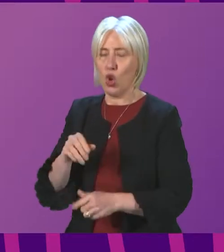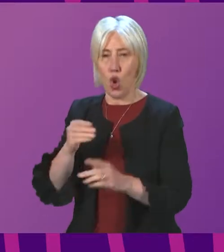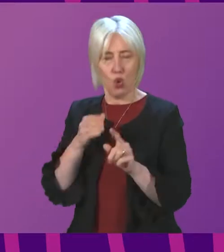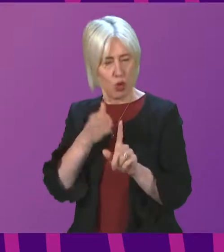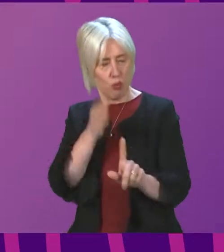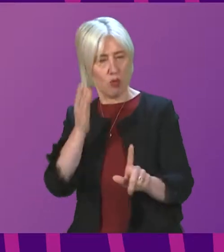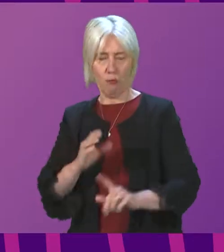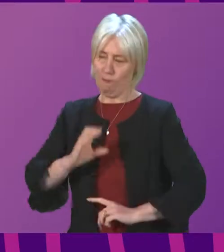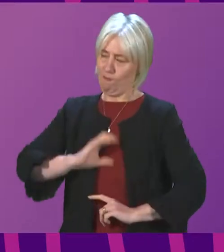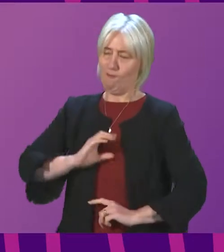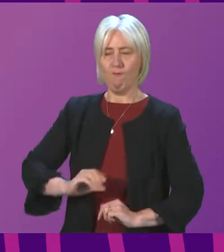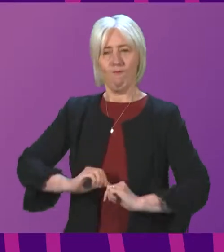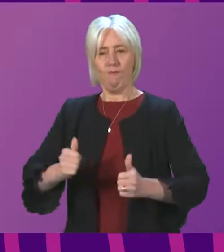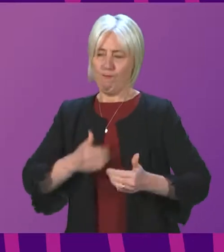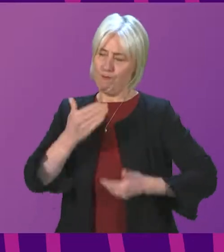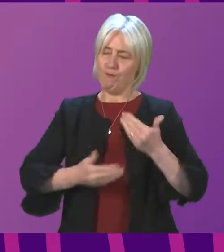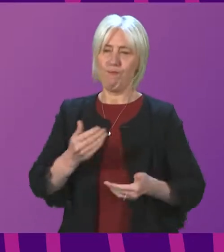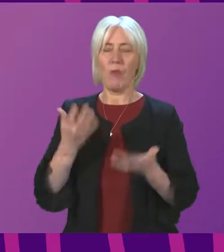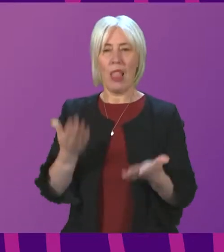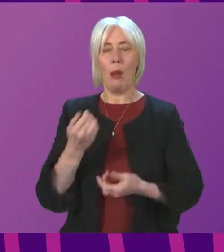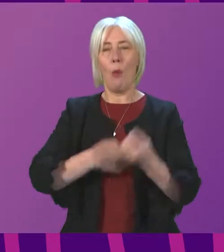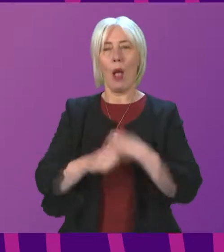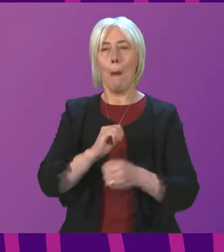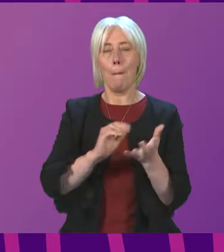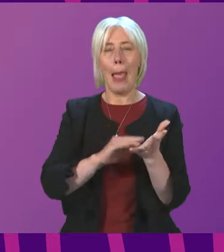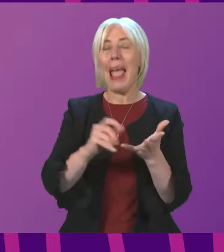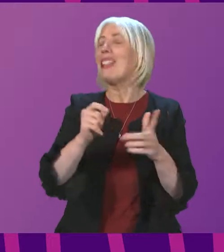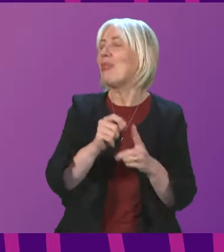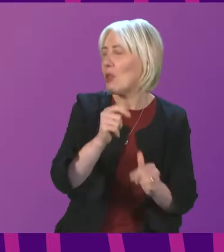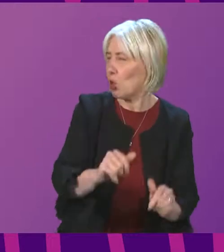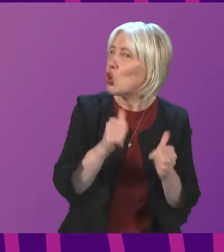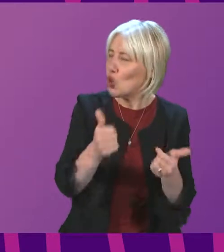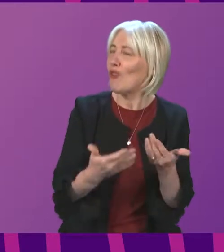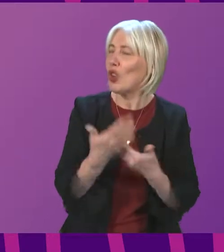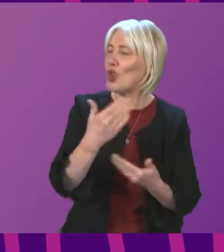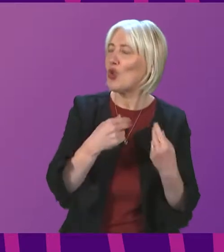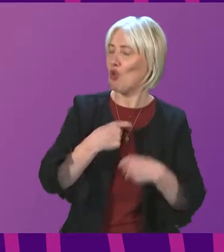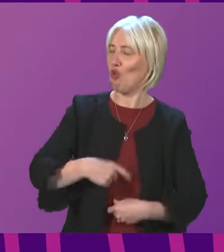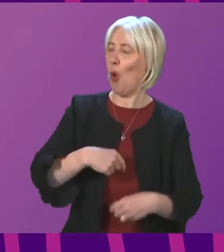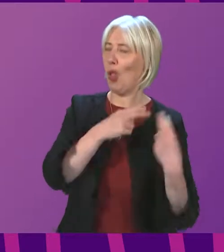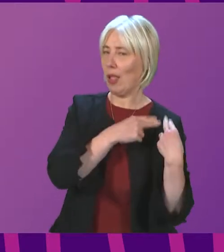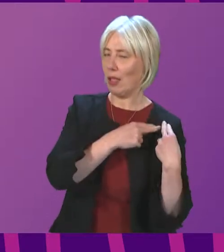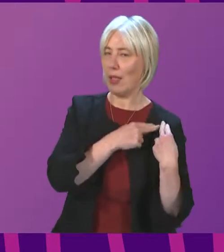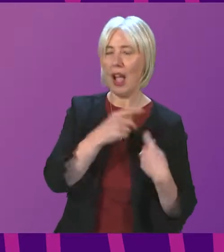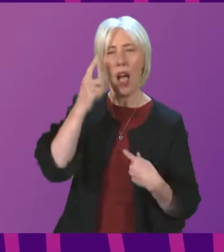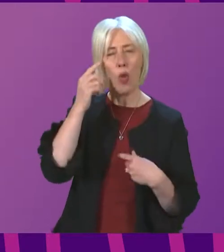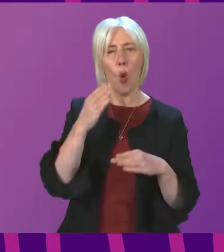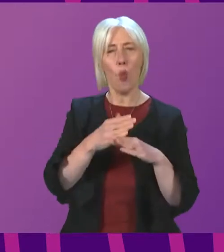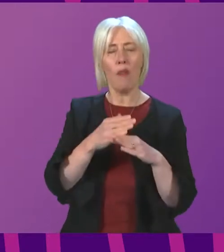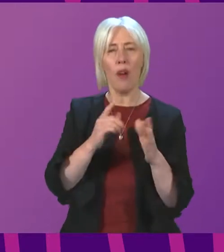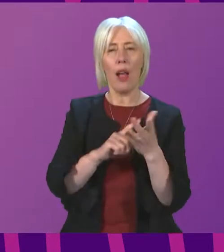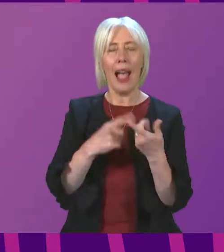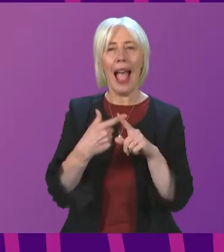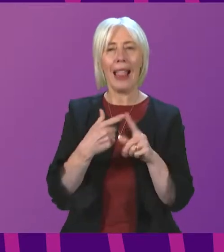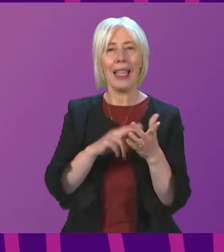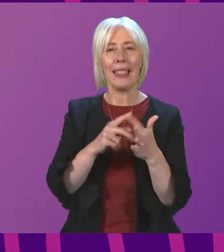principle that will stand him in good stead for his new role. I understand that also worked for Alex Neil, and I think I speak